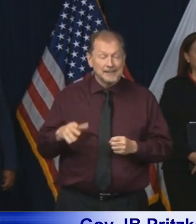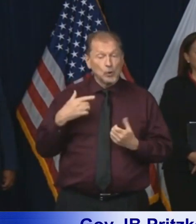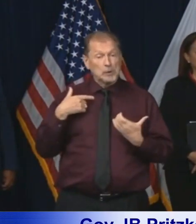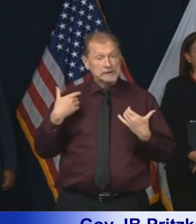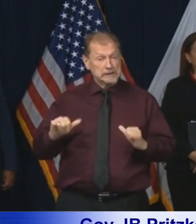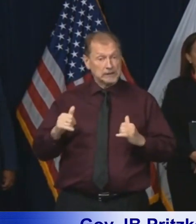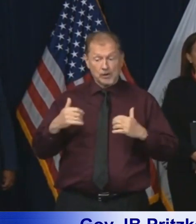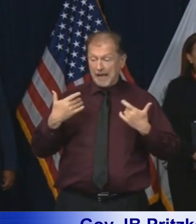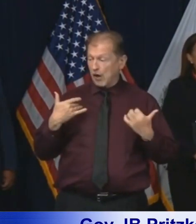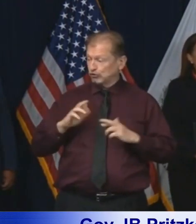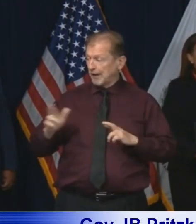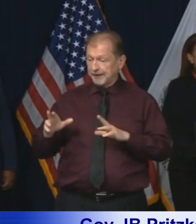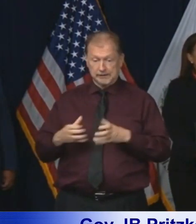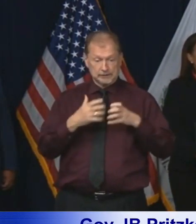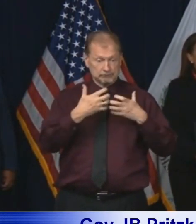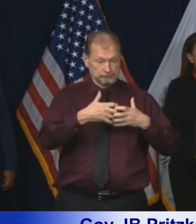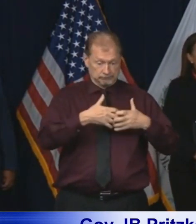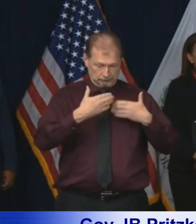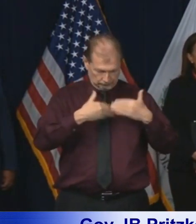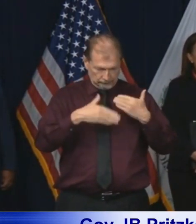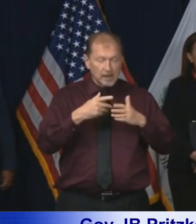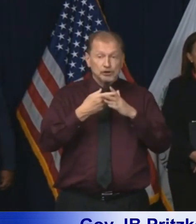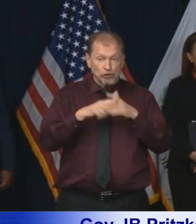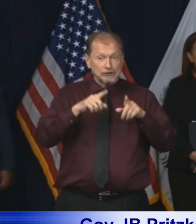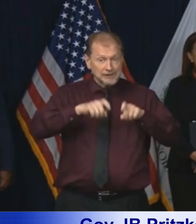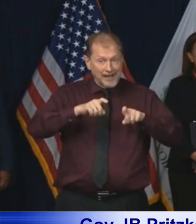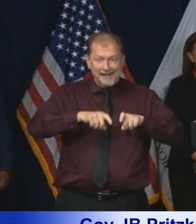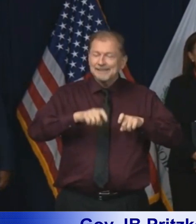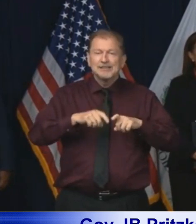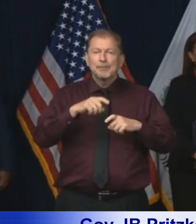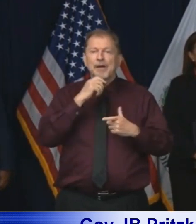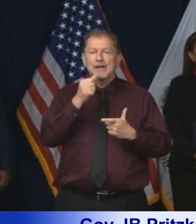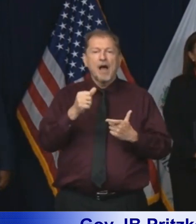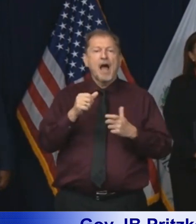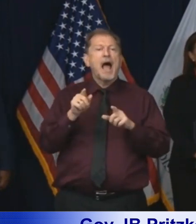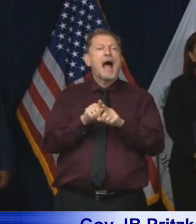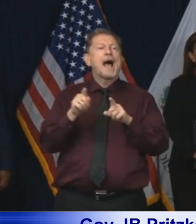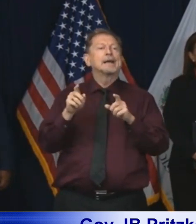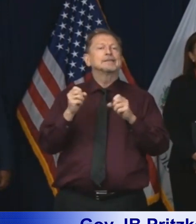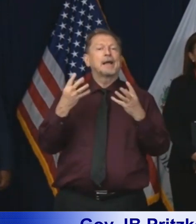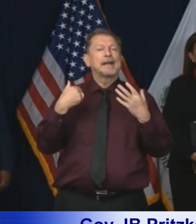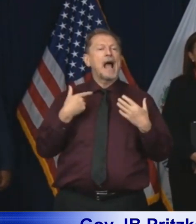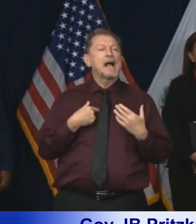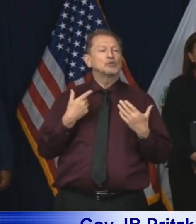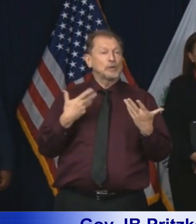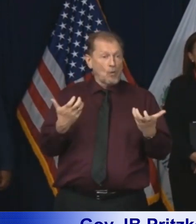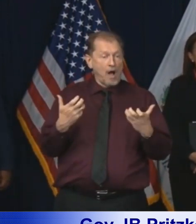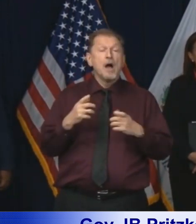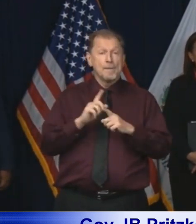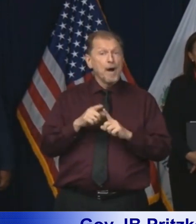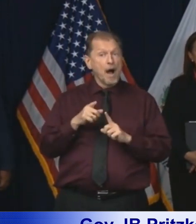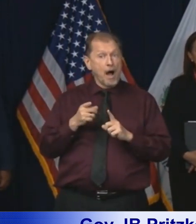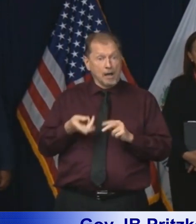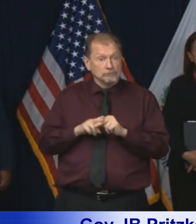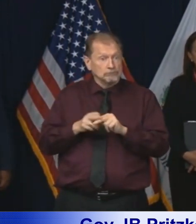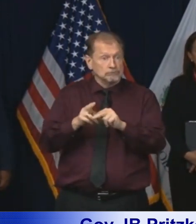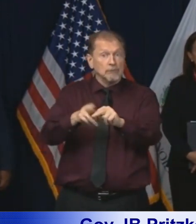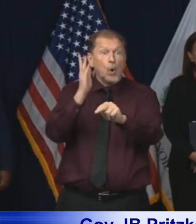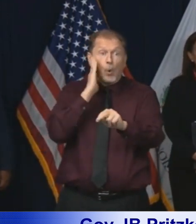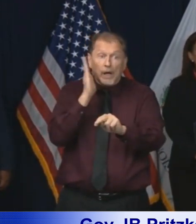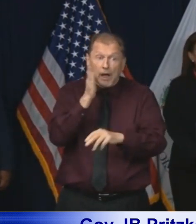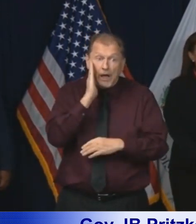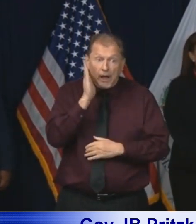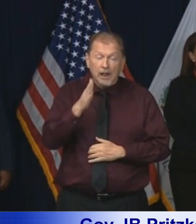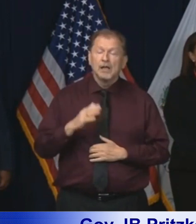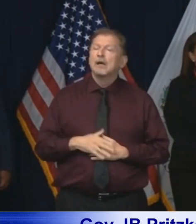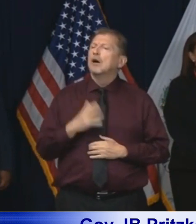of those as even we can, the COVID-19 test today. Dr. it will be. It will be readily available.